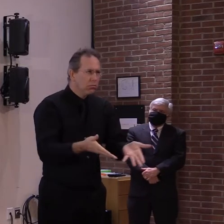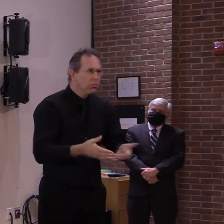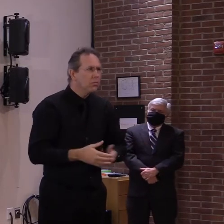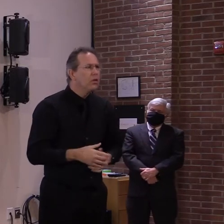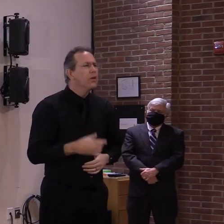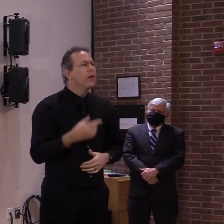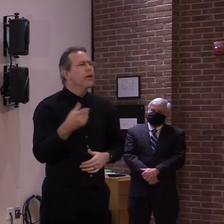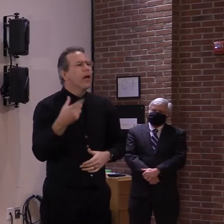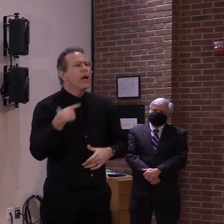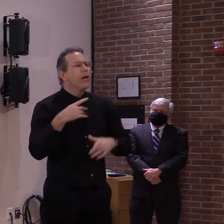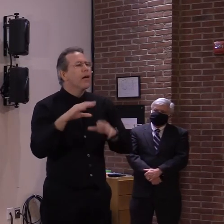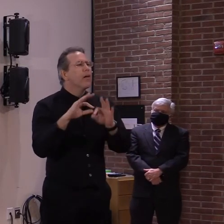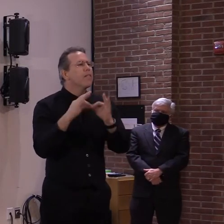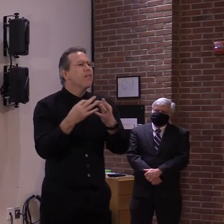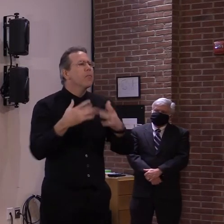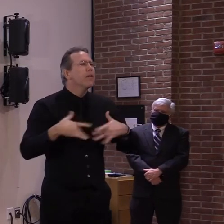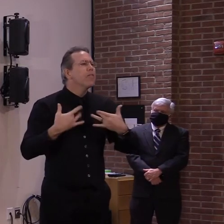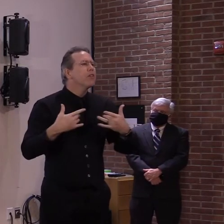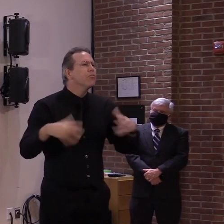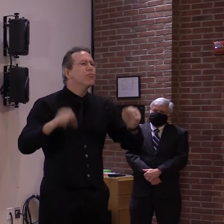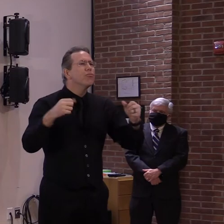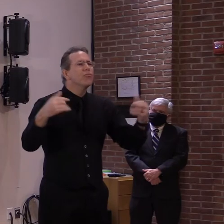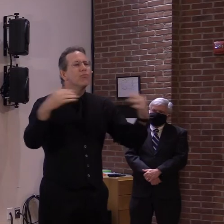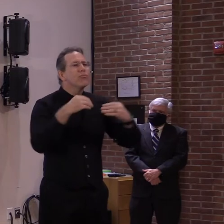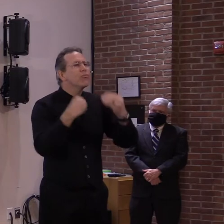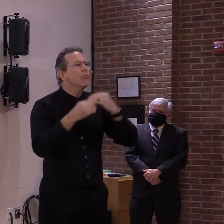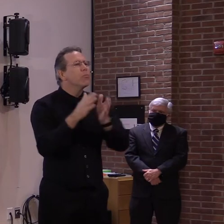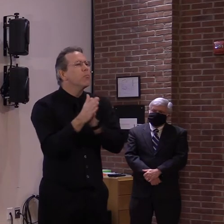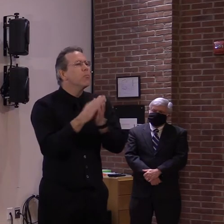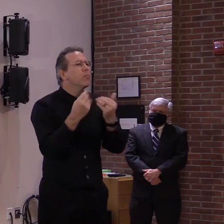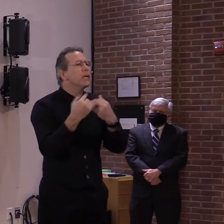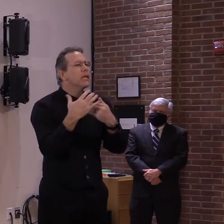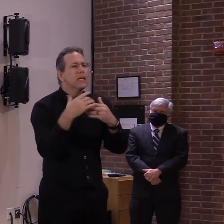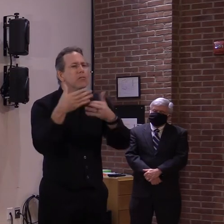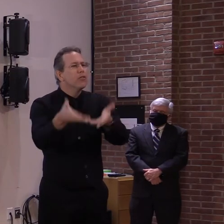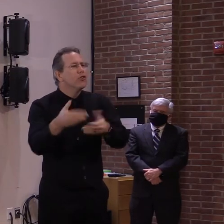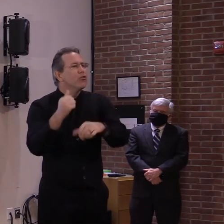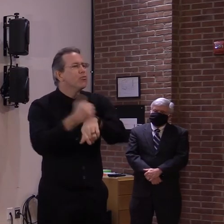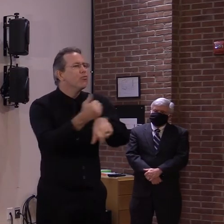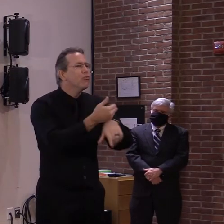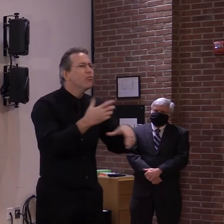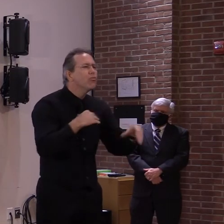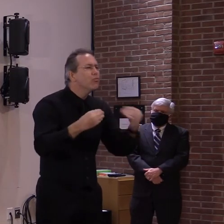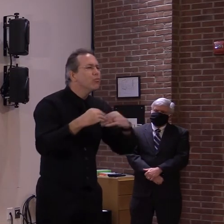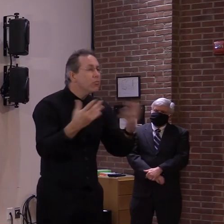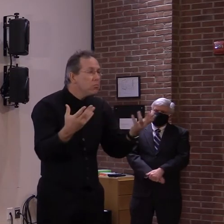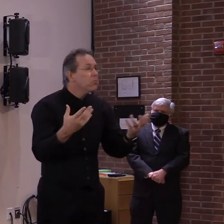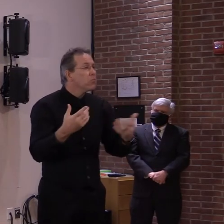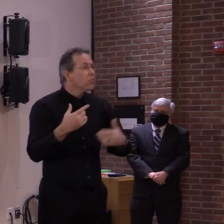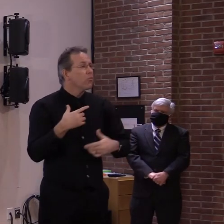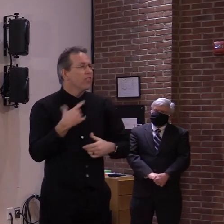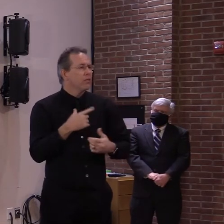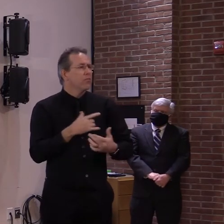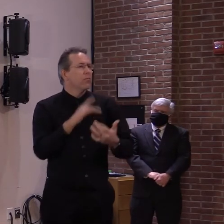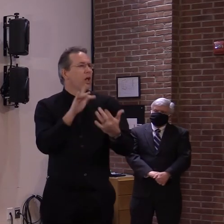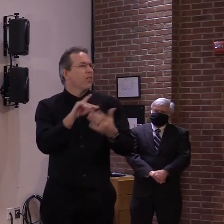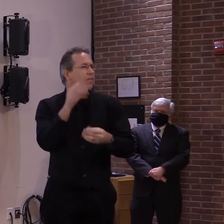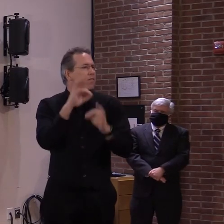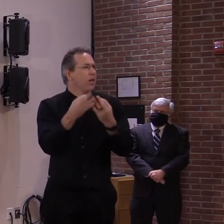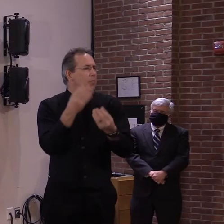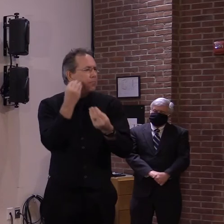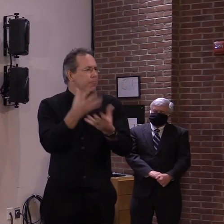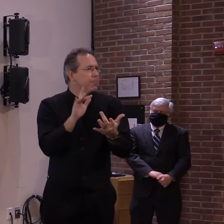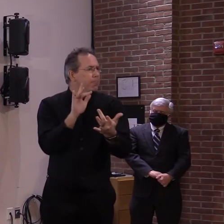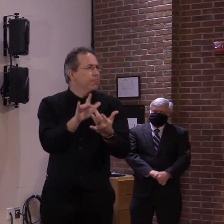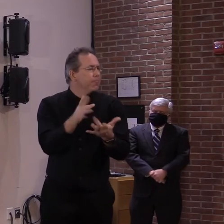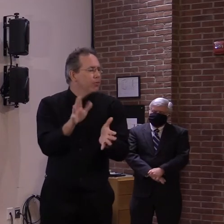so forth and bring your families. Um, we have reached out to them, buildings and general services has reached back out to